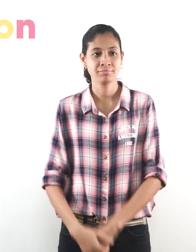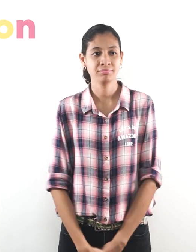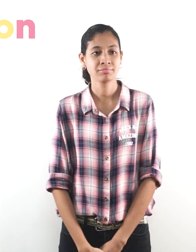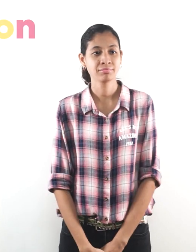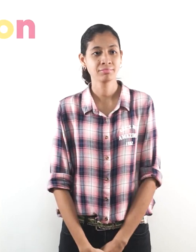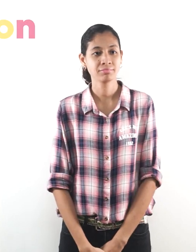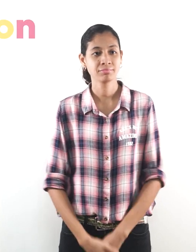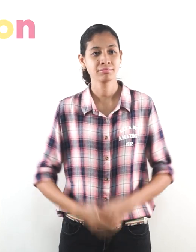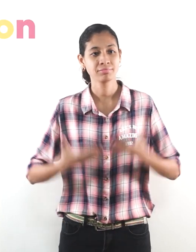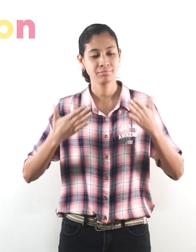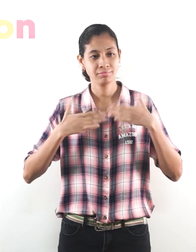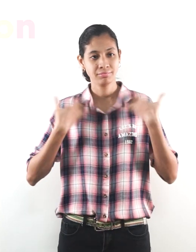Happy,